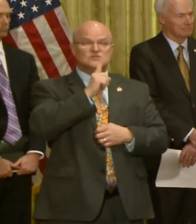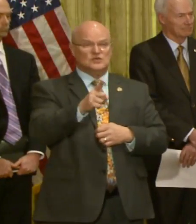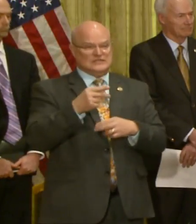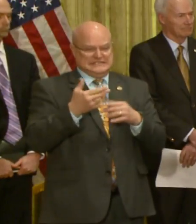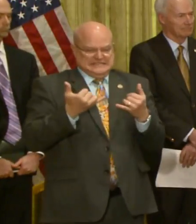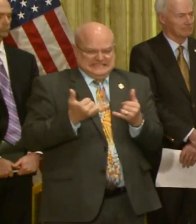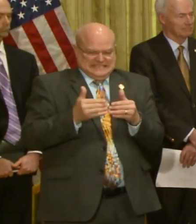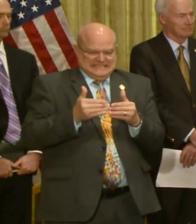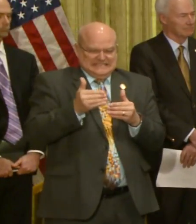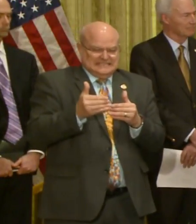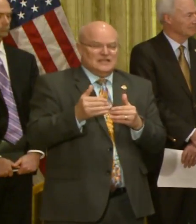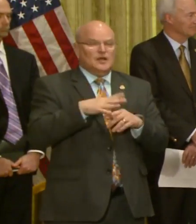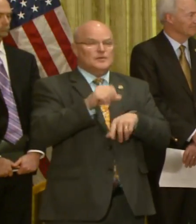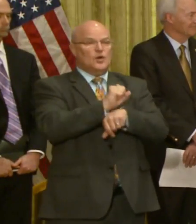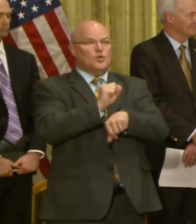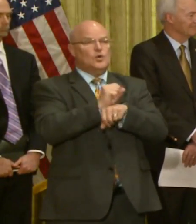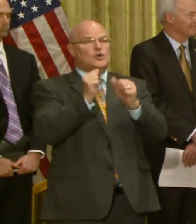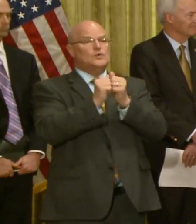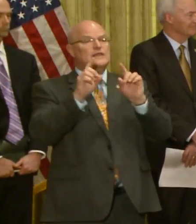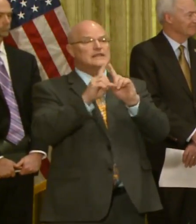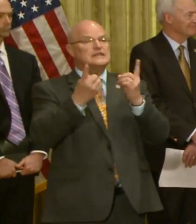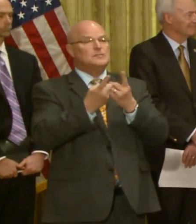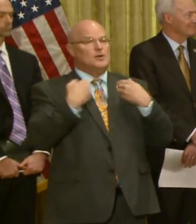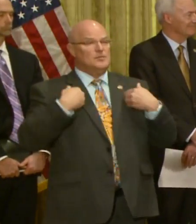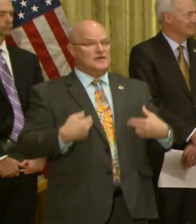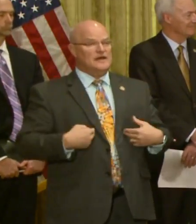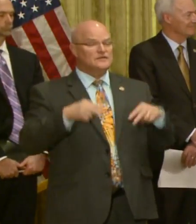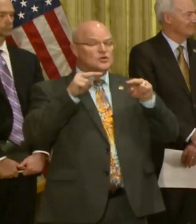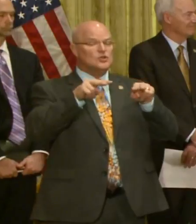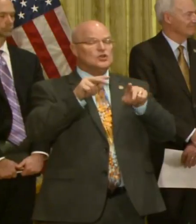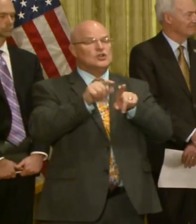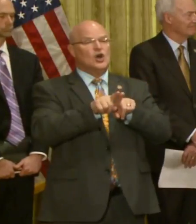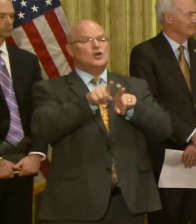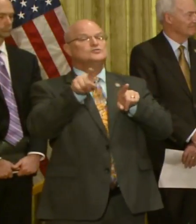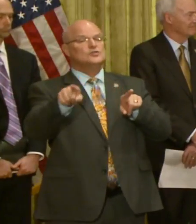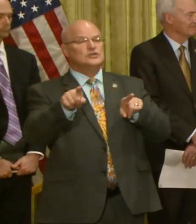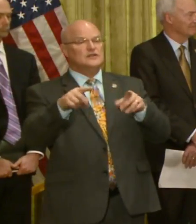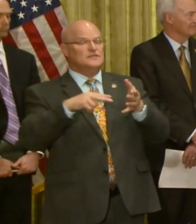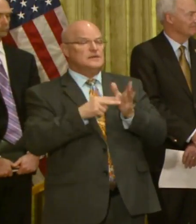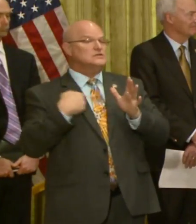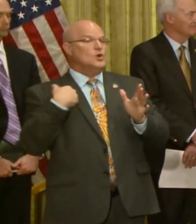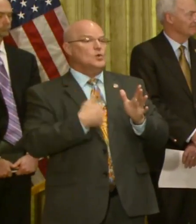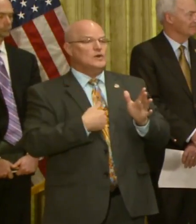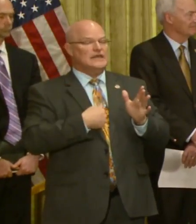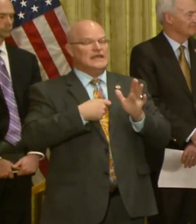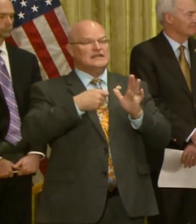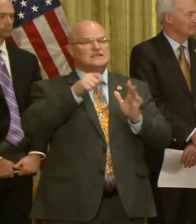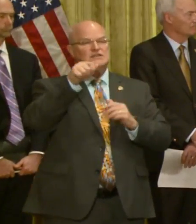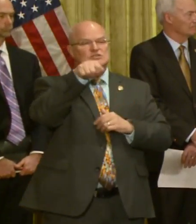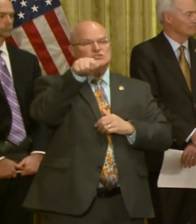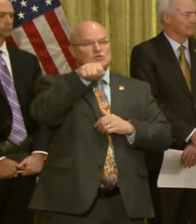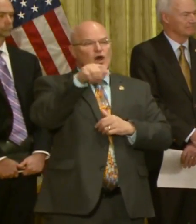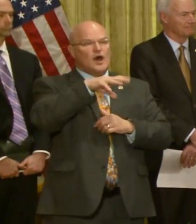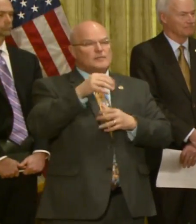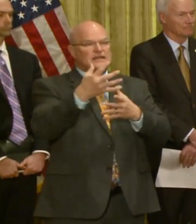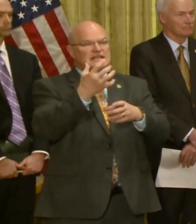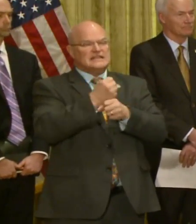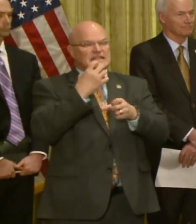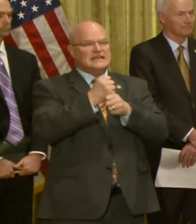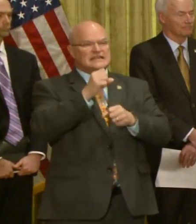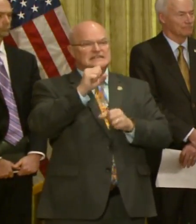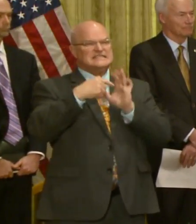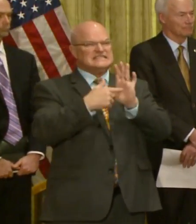in the short term, we're working with the Department of Health to look at alternative means by which we can swab and collect samples from patients.